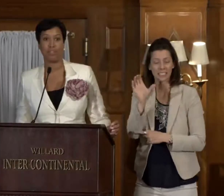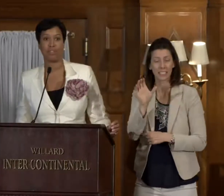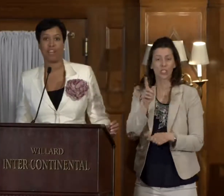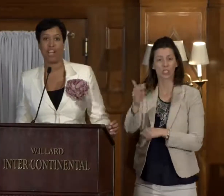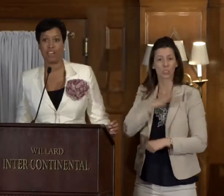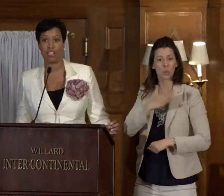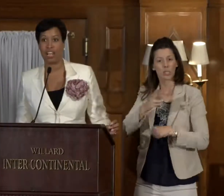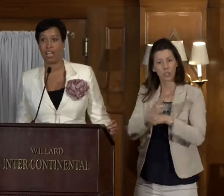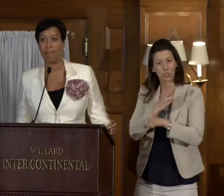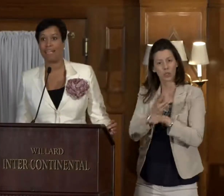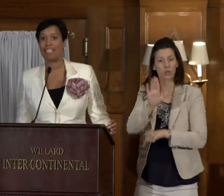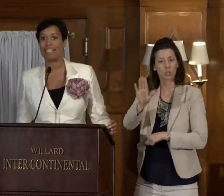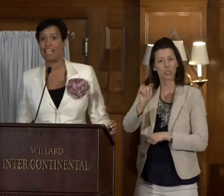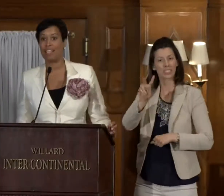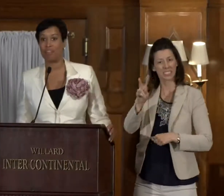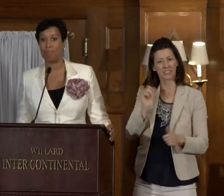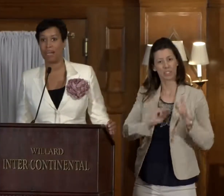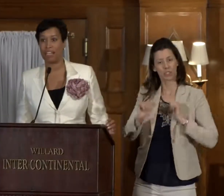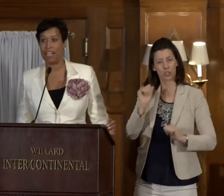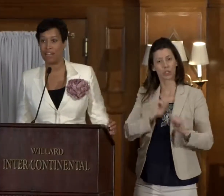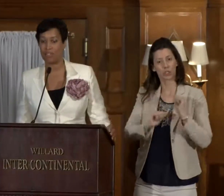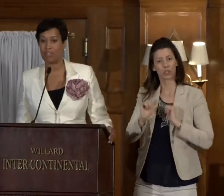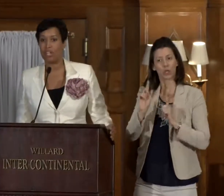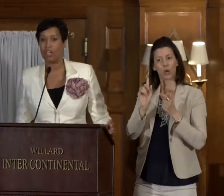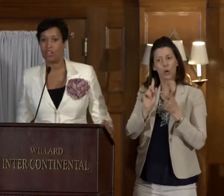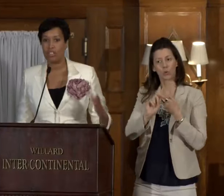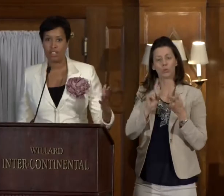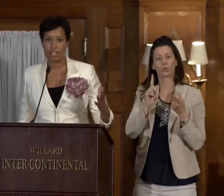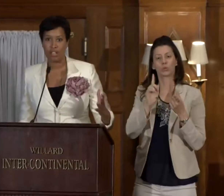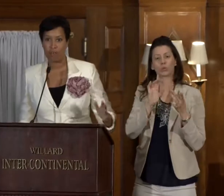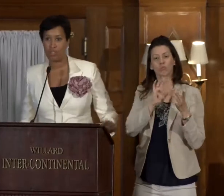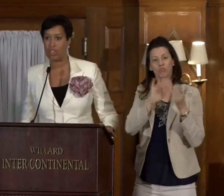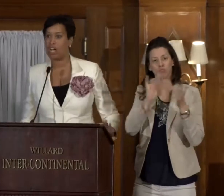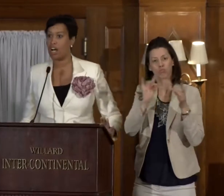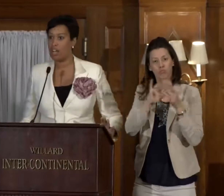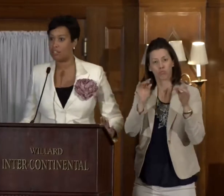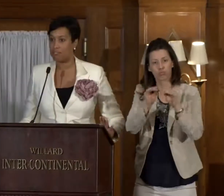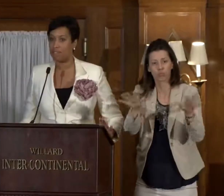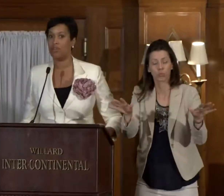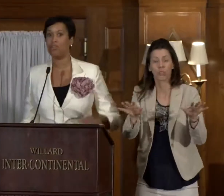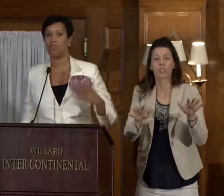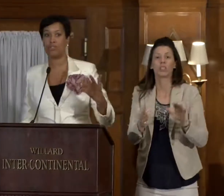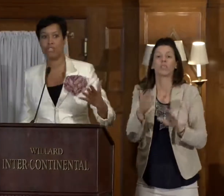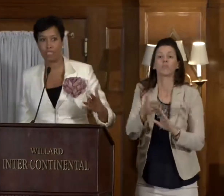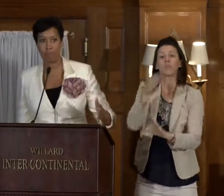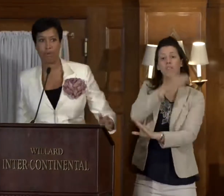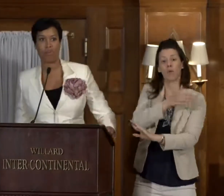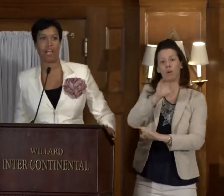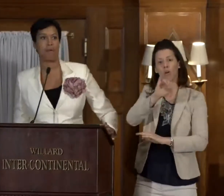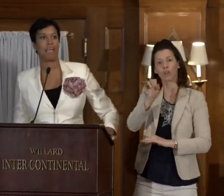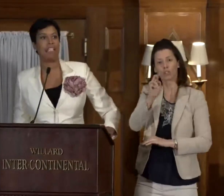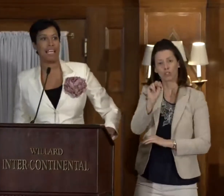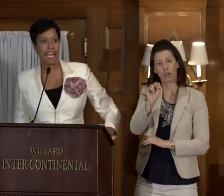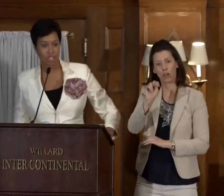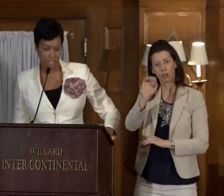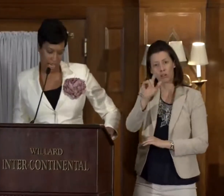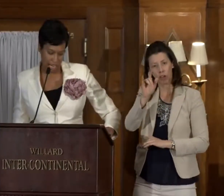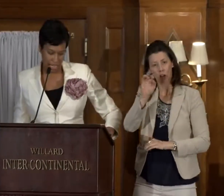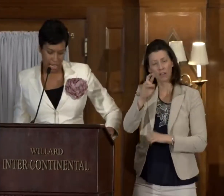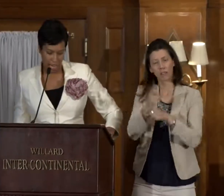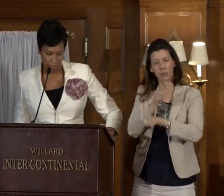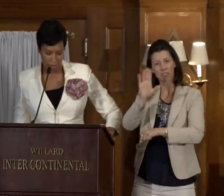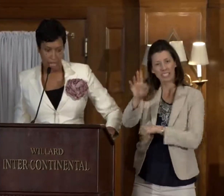willing to use her airtime to tell everybody else. Earlier, was John Oliver who used his program to